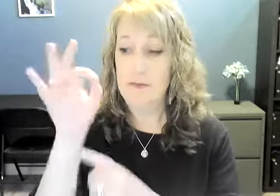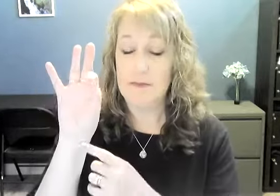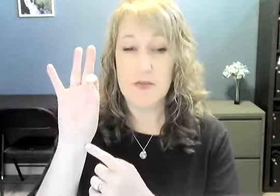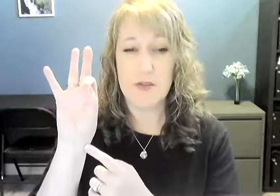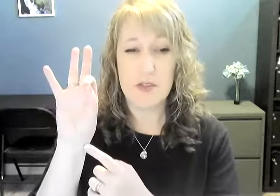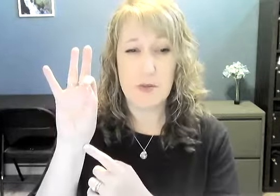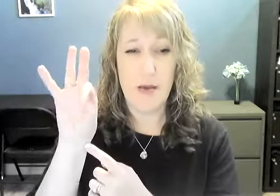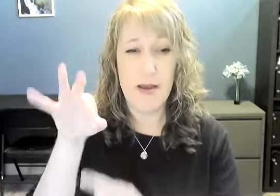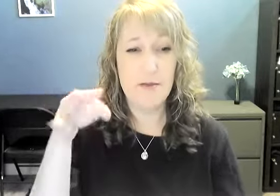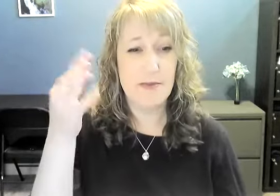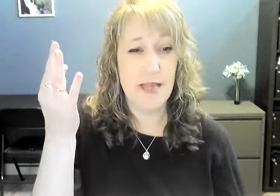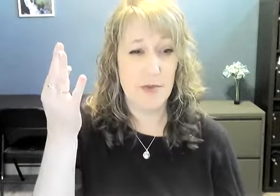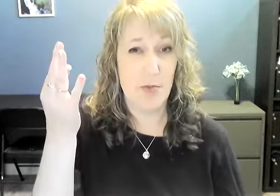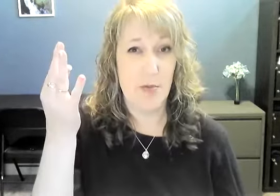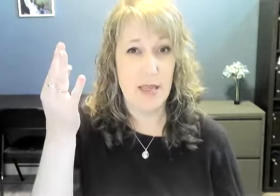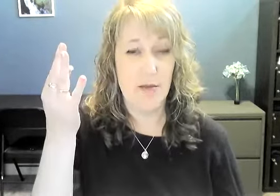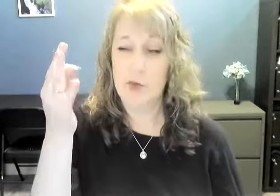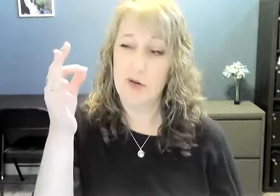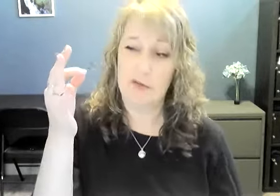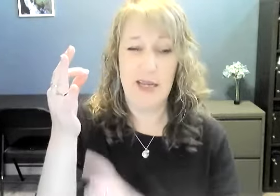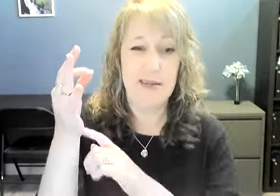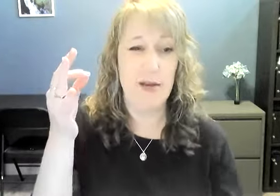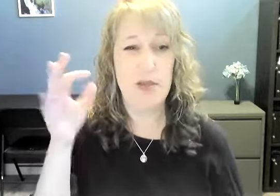So it starts with palm out, ends with palm in or kind of sideways.